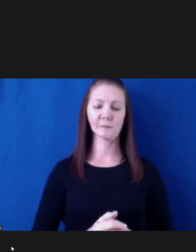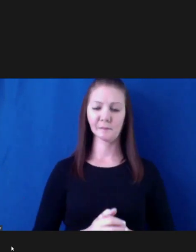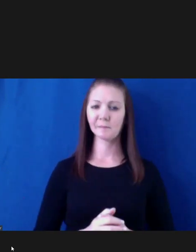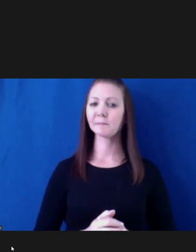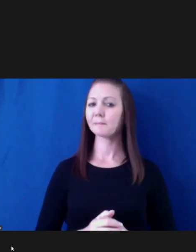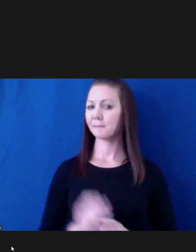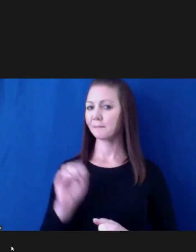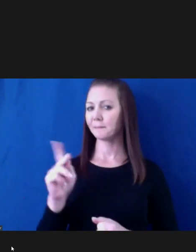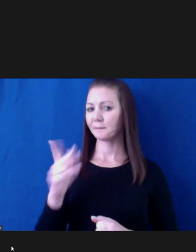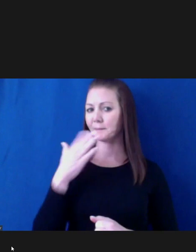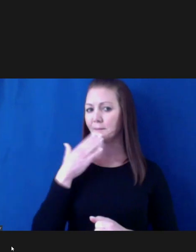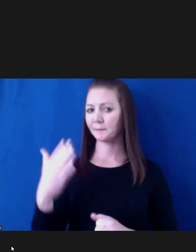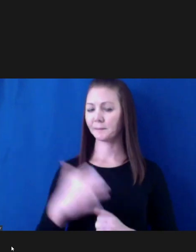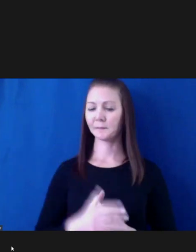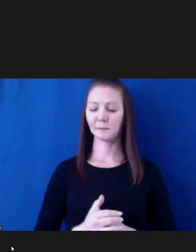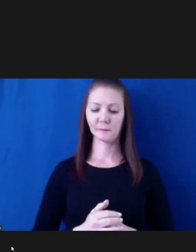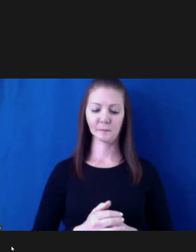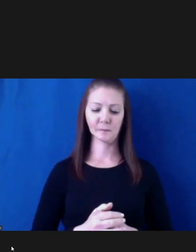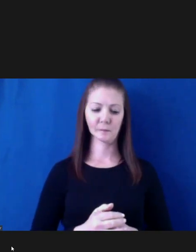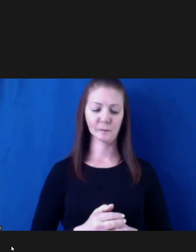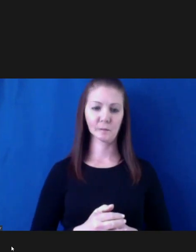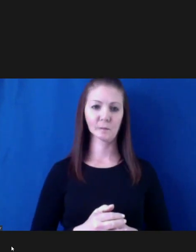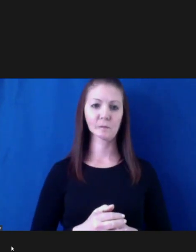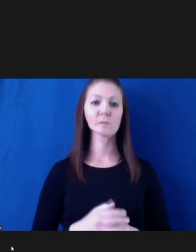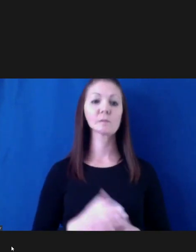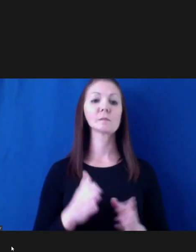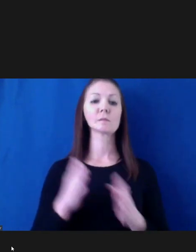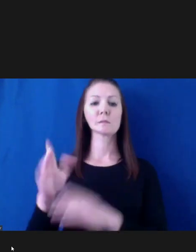We'll go next to Dave Collins from the Associated Press.